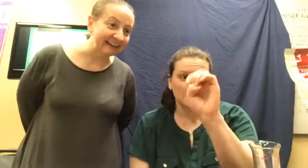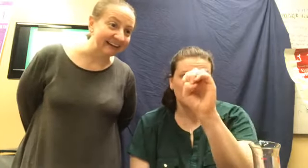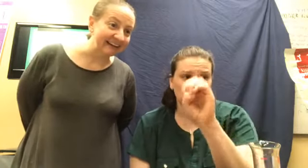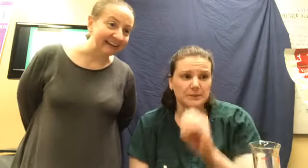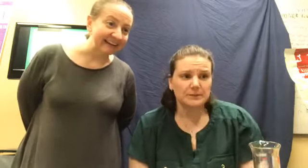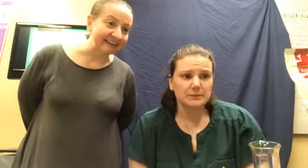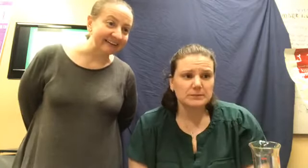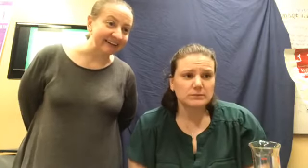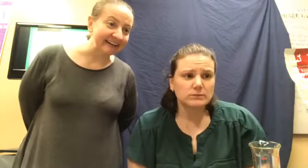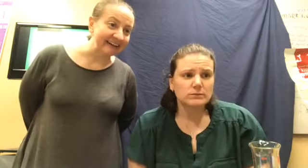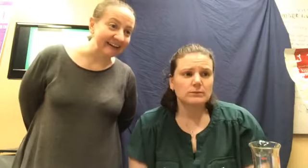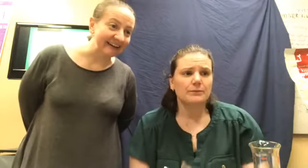Looking.